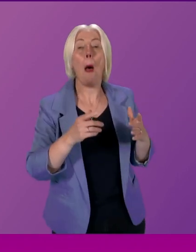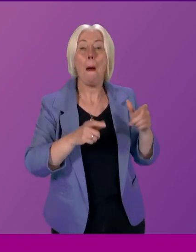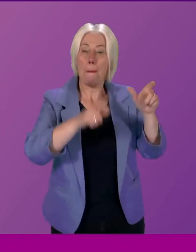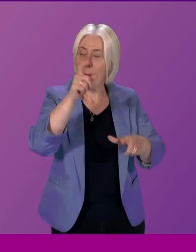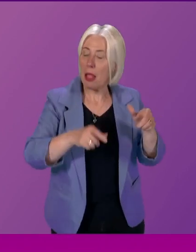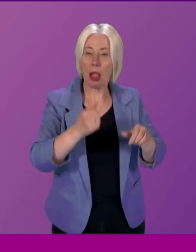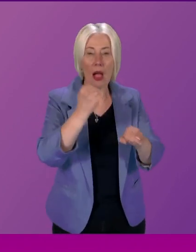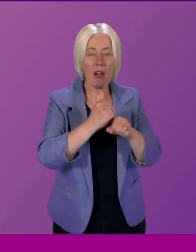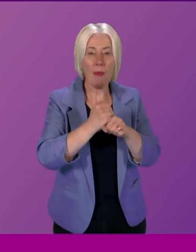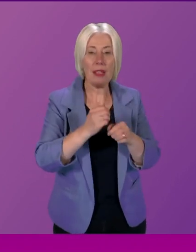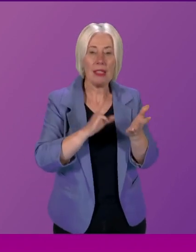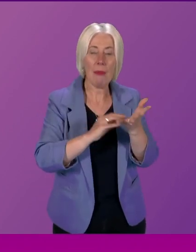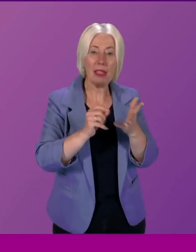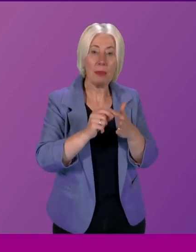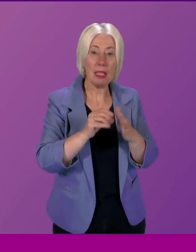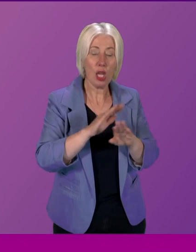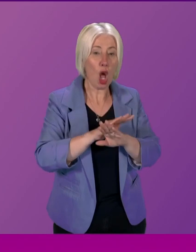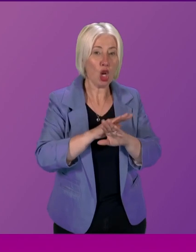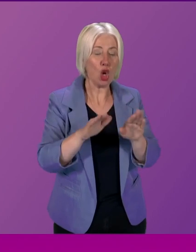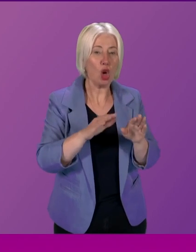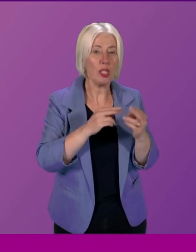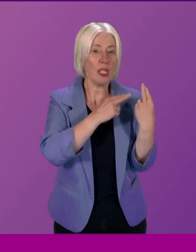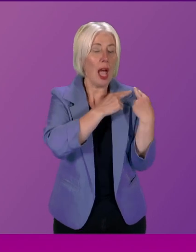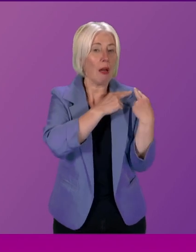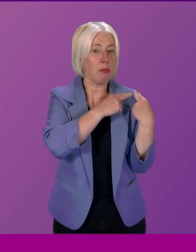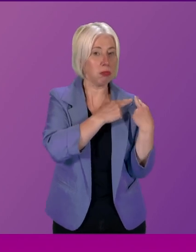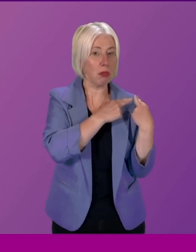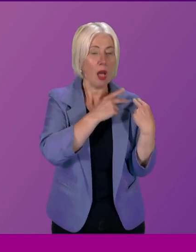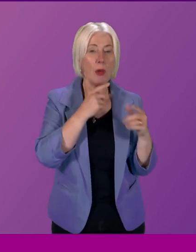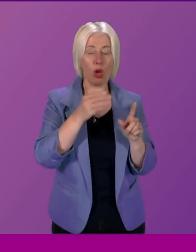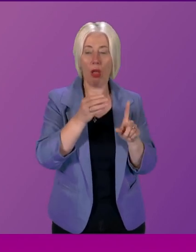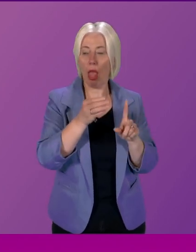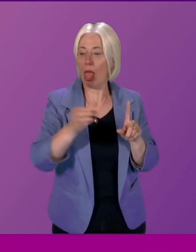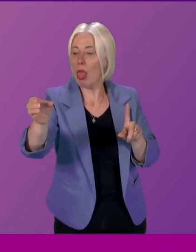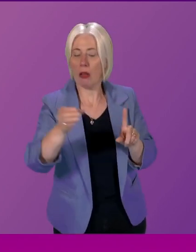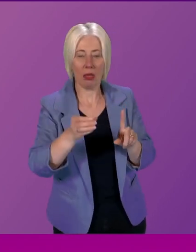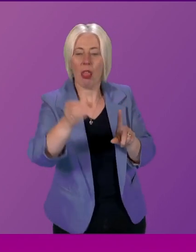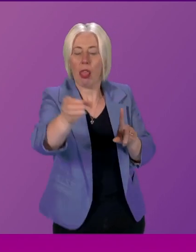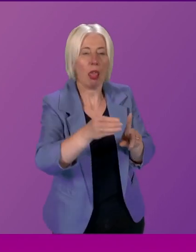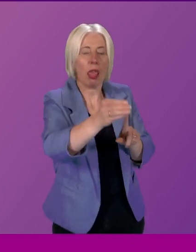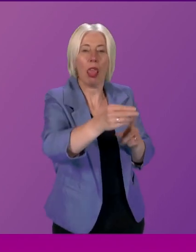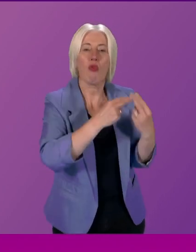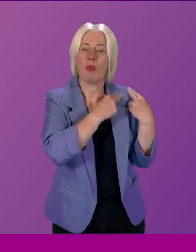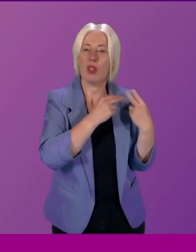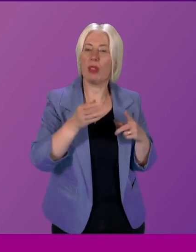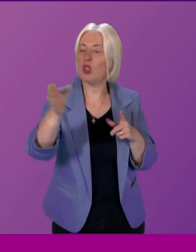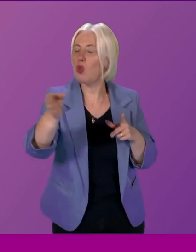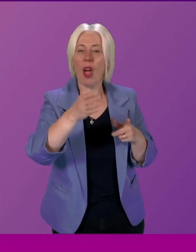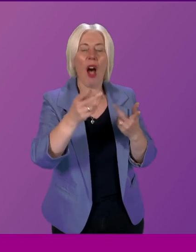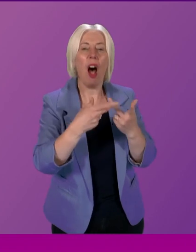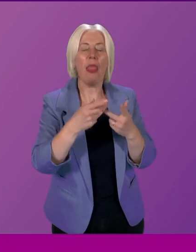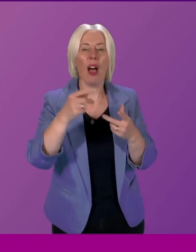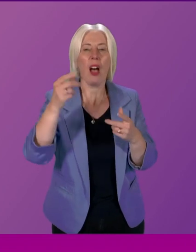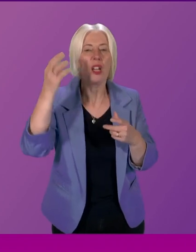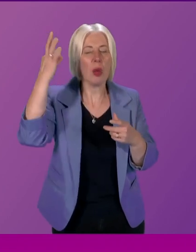and governments are much less accountable because so much has been hived off to other bodies you know commissions or outsourced and so on as well so the